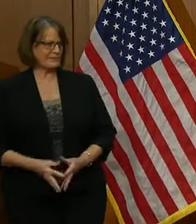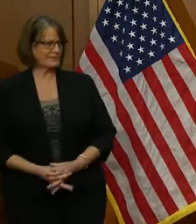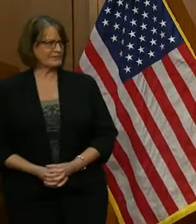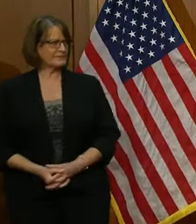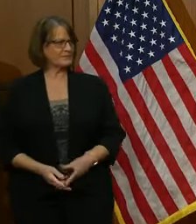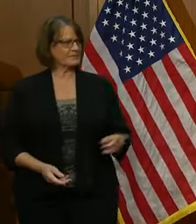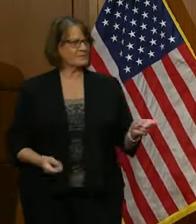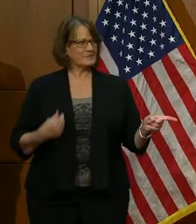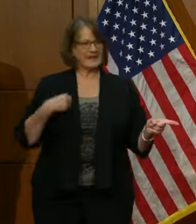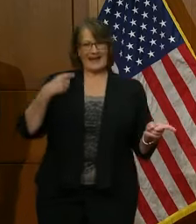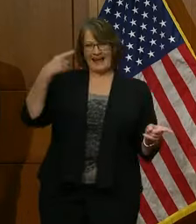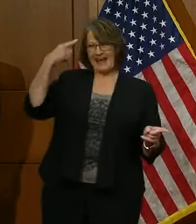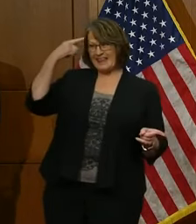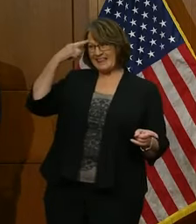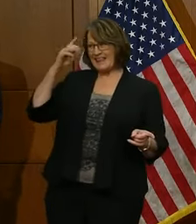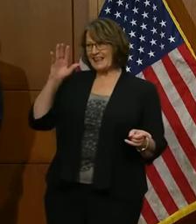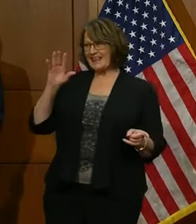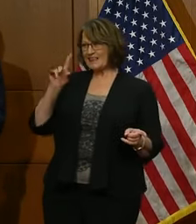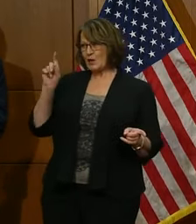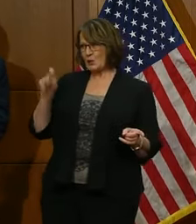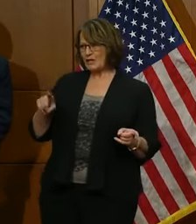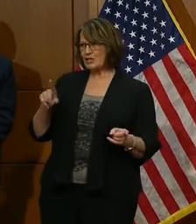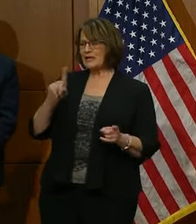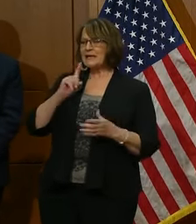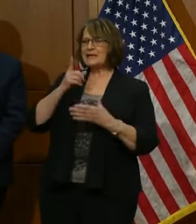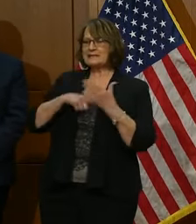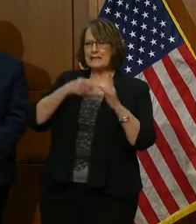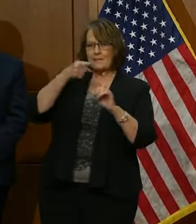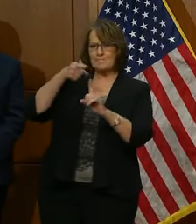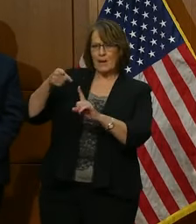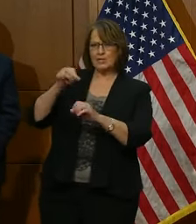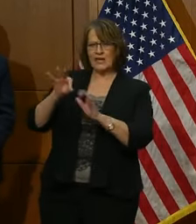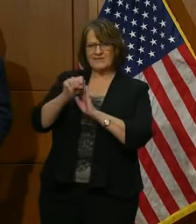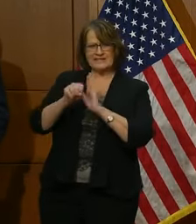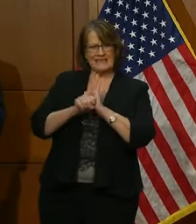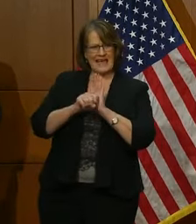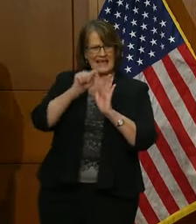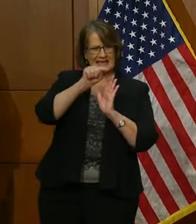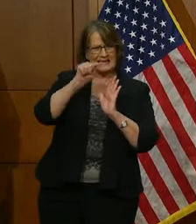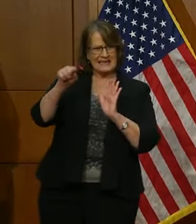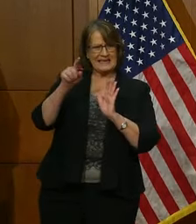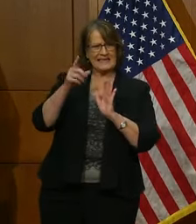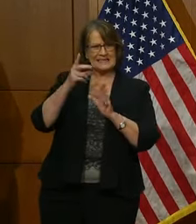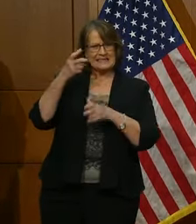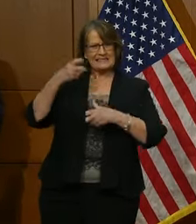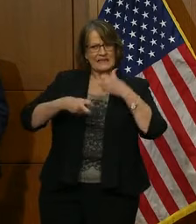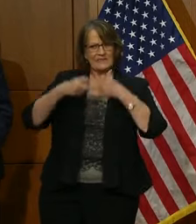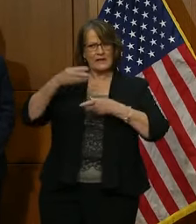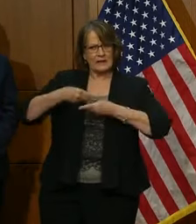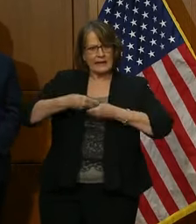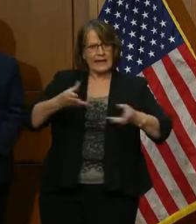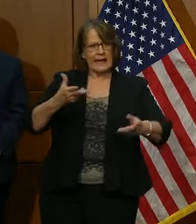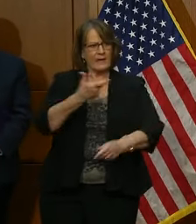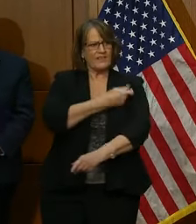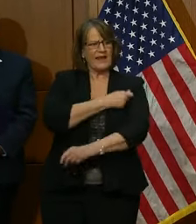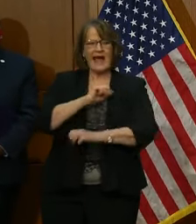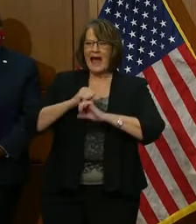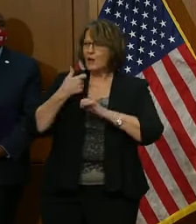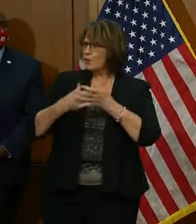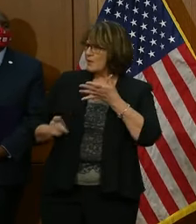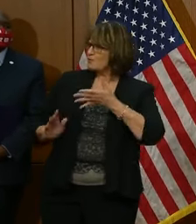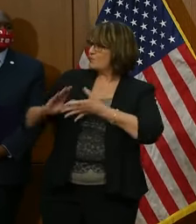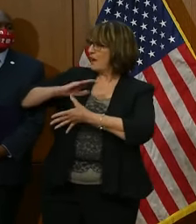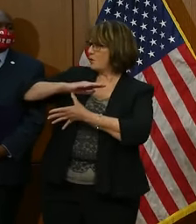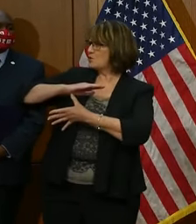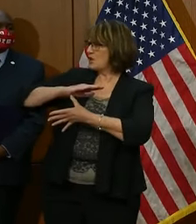I think I heard the question, which is that in some parts of the states we're having difficulty getting vaccine out, how do we make sure we prioritize